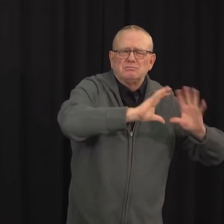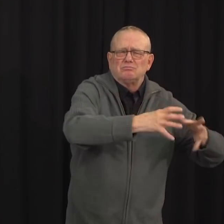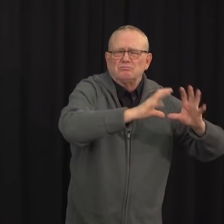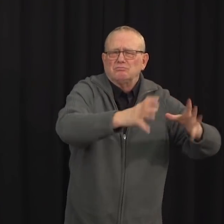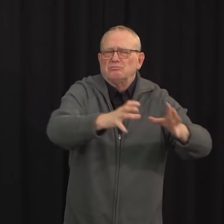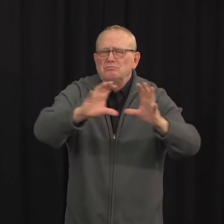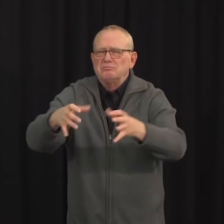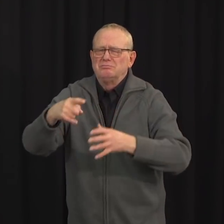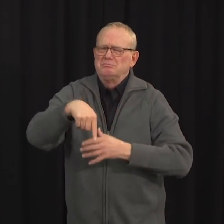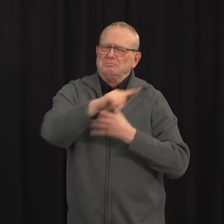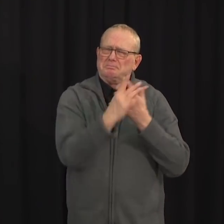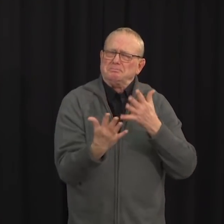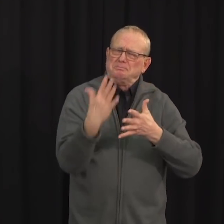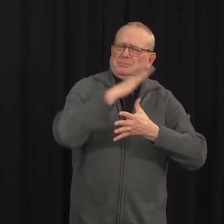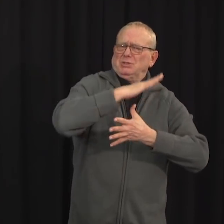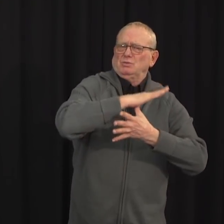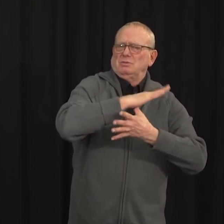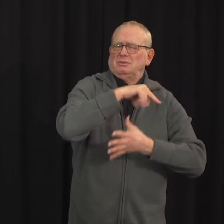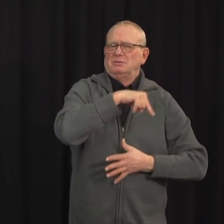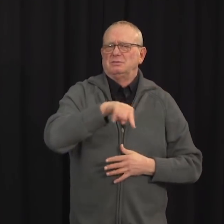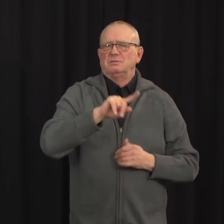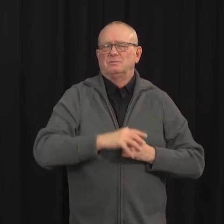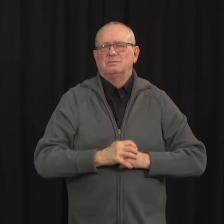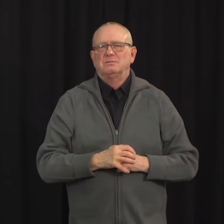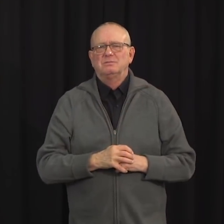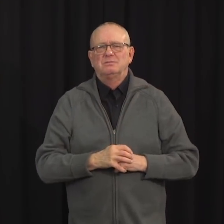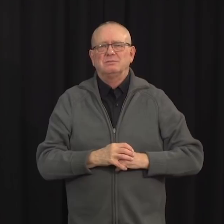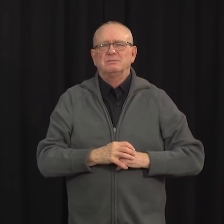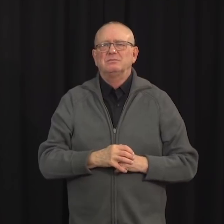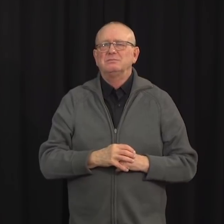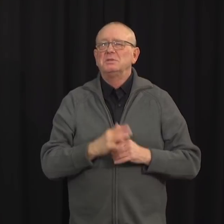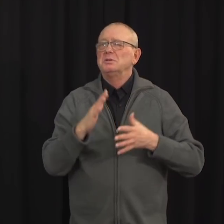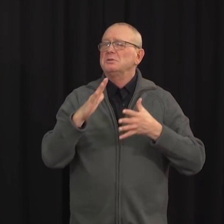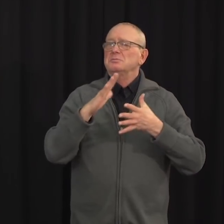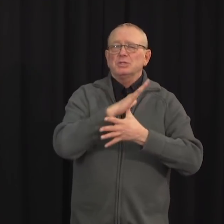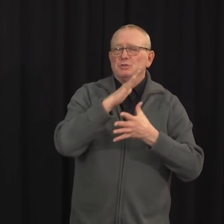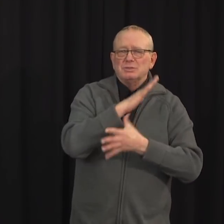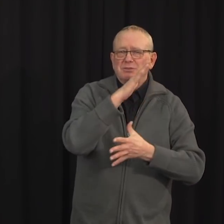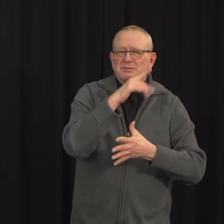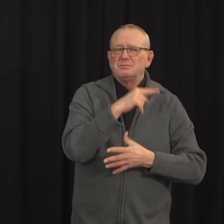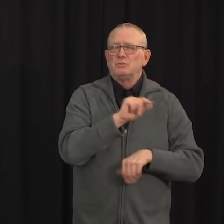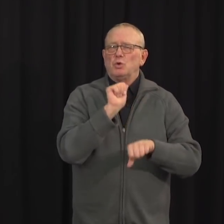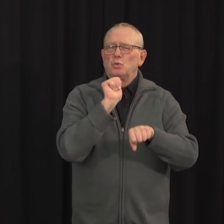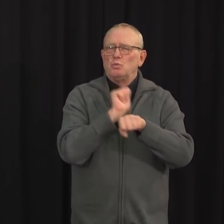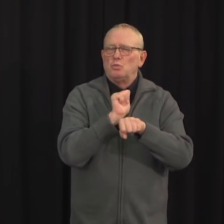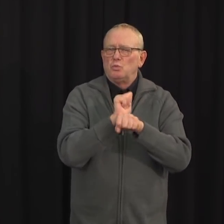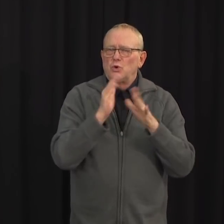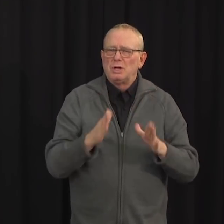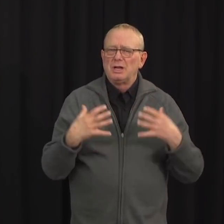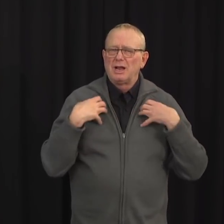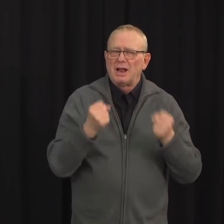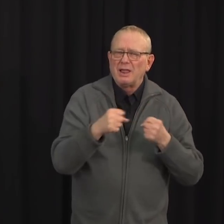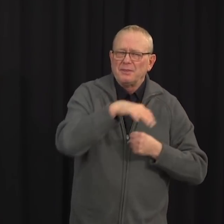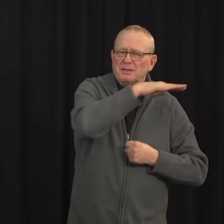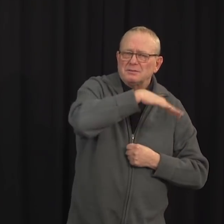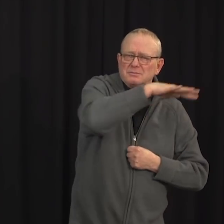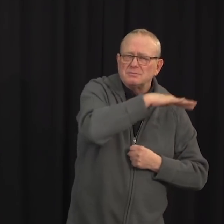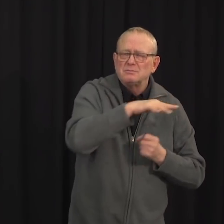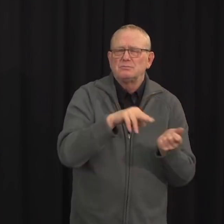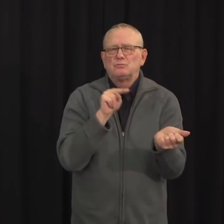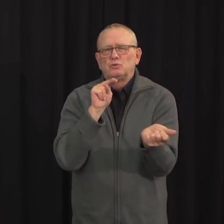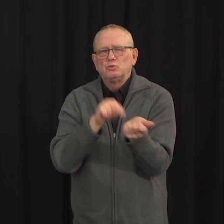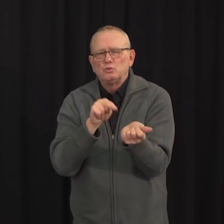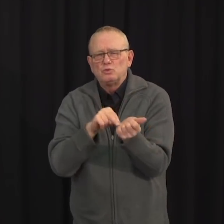healthcare and long-term care workers as well as those living in continuing care to save lives and protect our healthcare